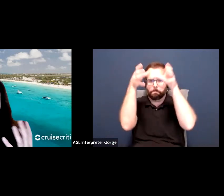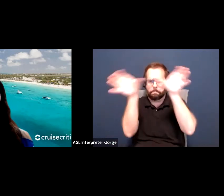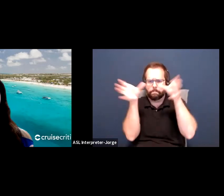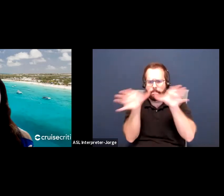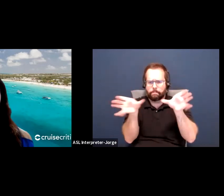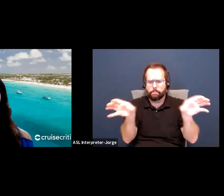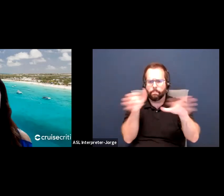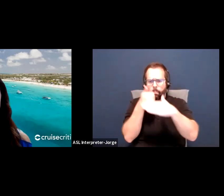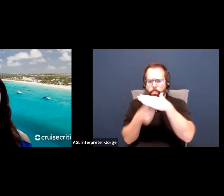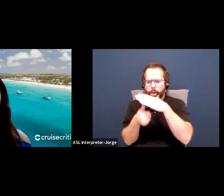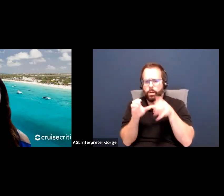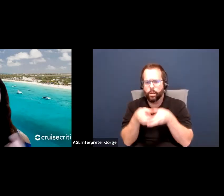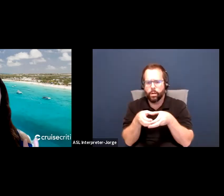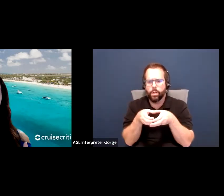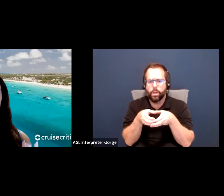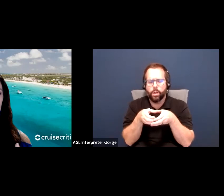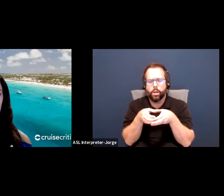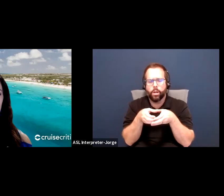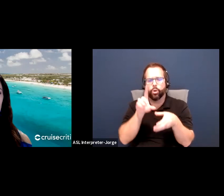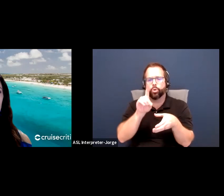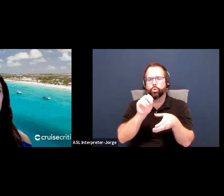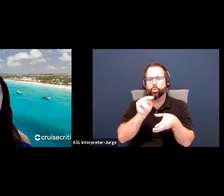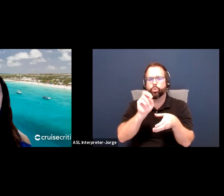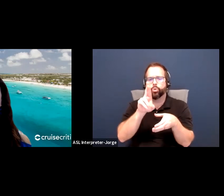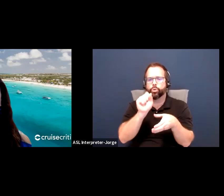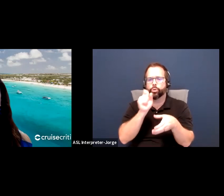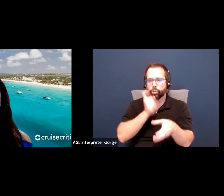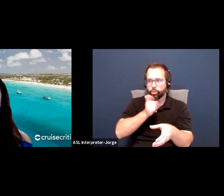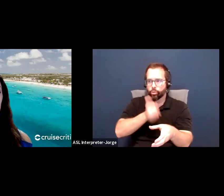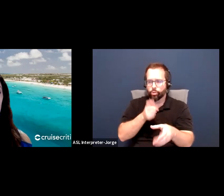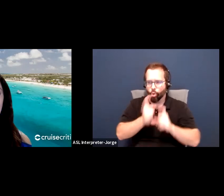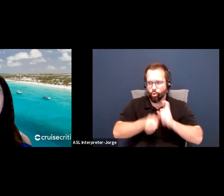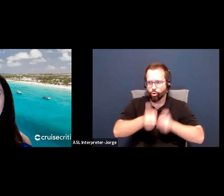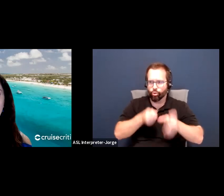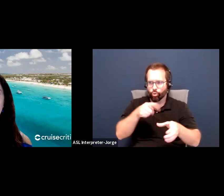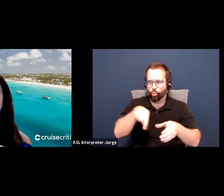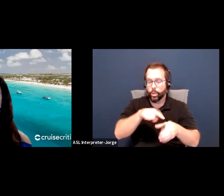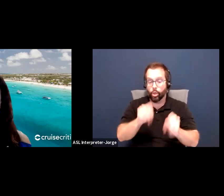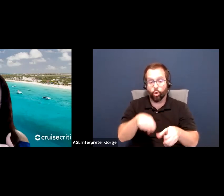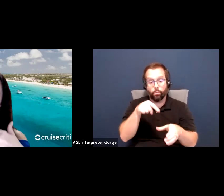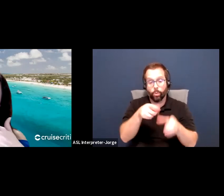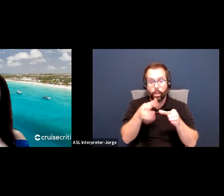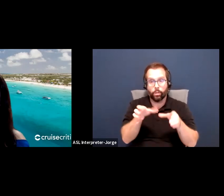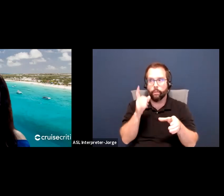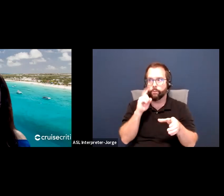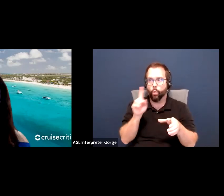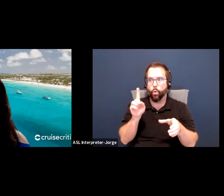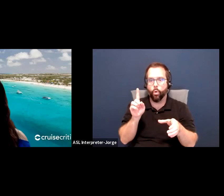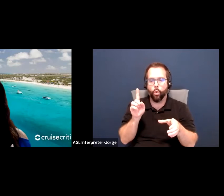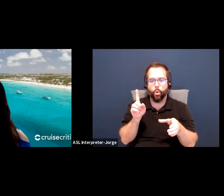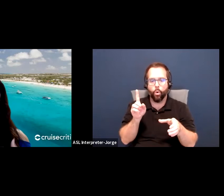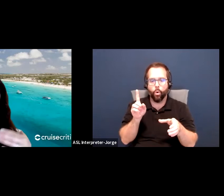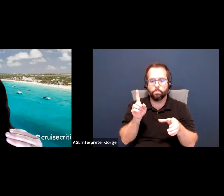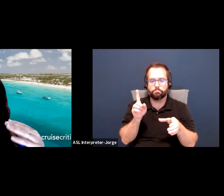For donors, let's just say we can break those down to volunteers because they're donating their time.